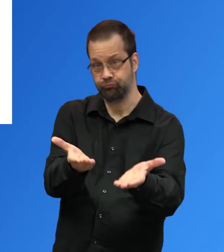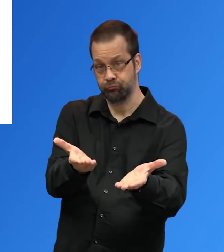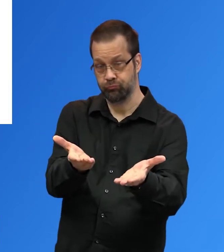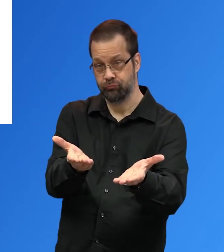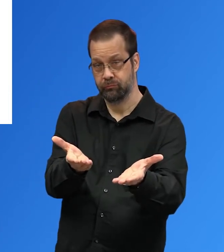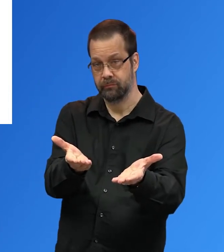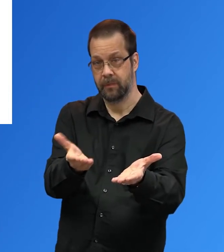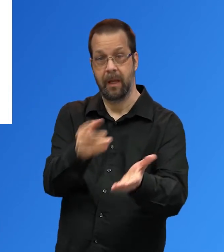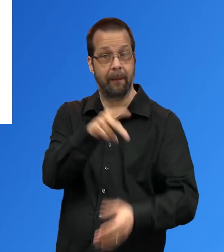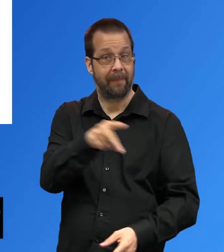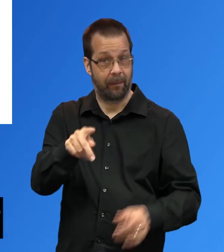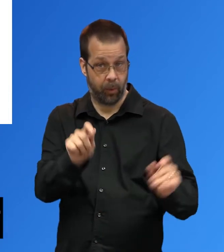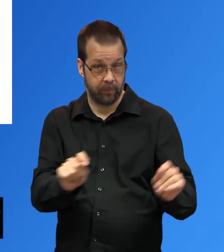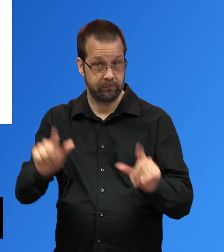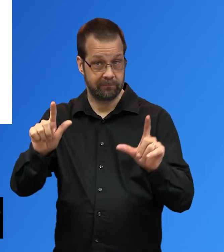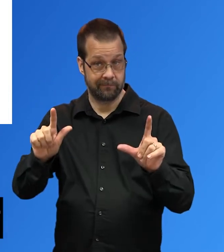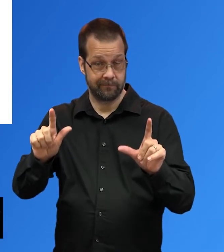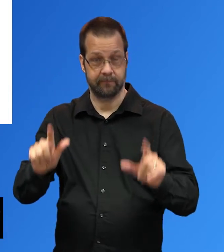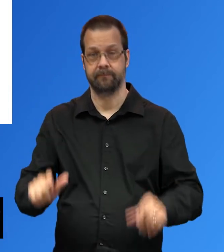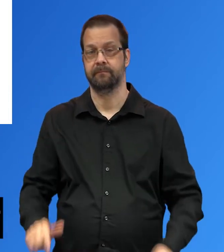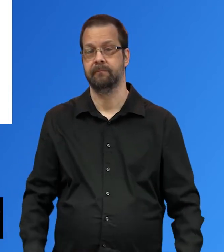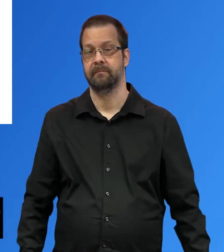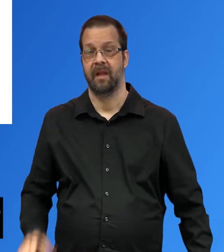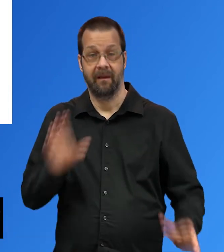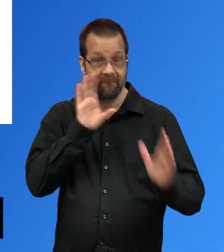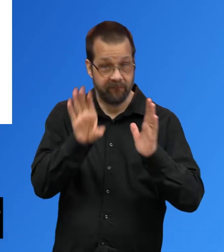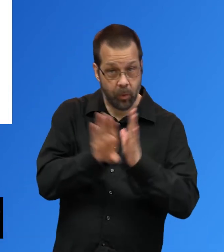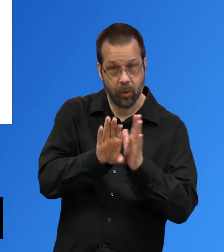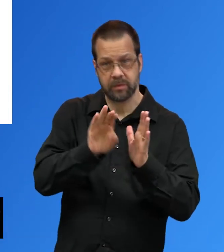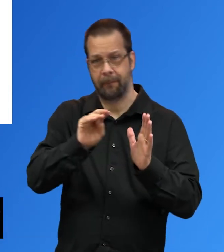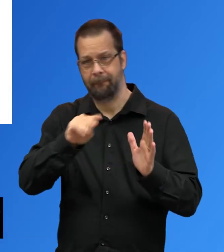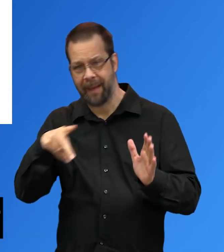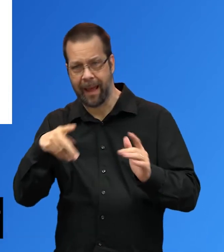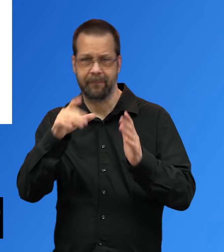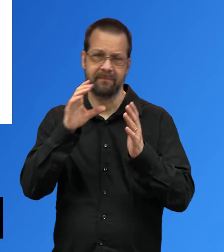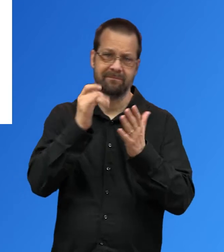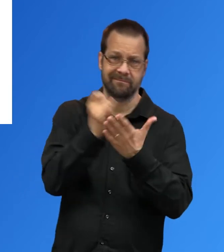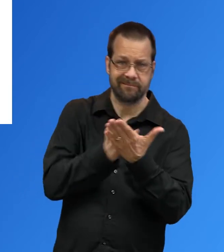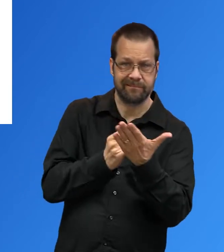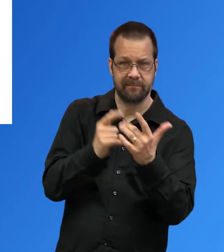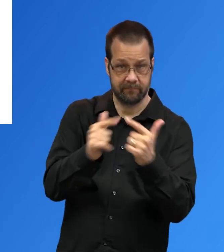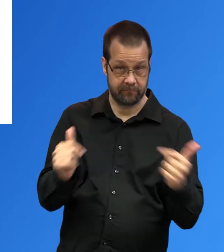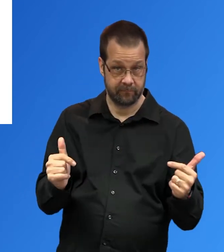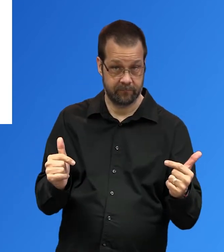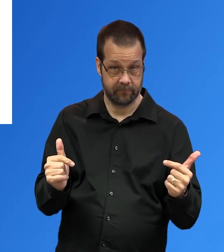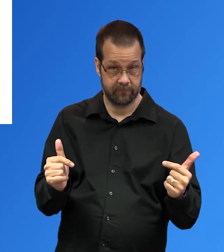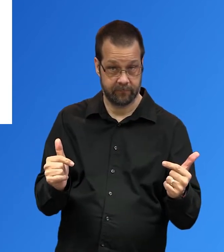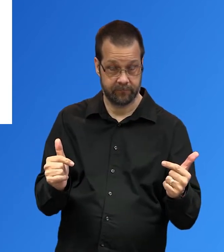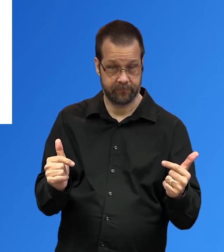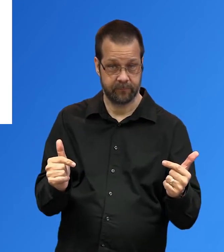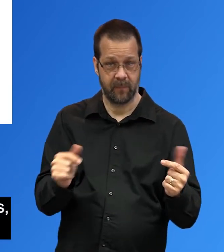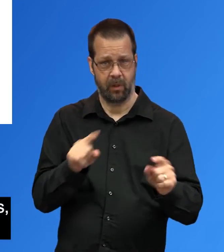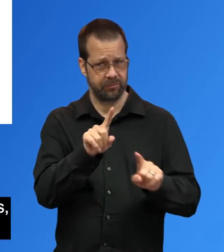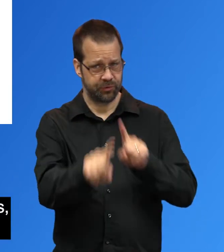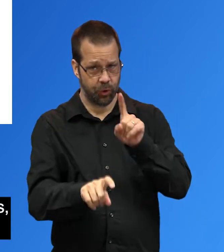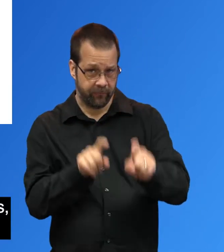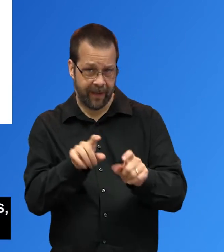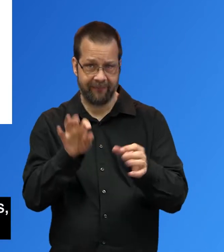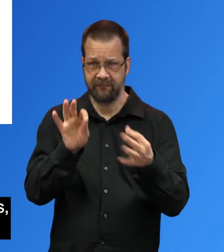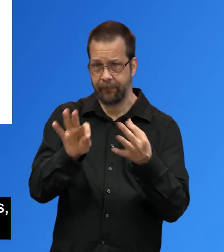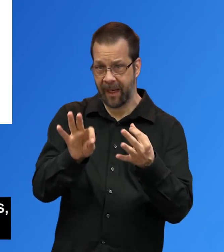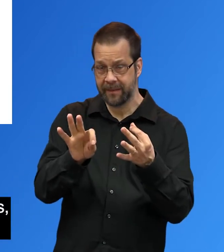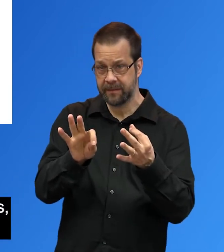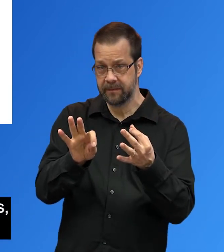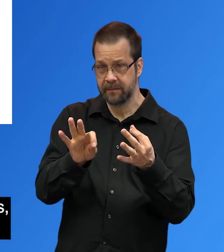presentation Photos, illustrations, maps or charts Survey or poll Questions for